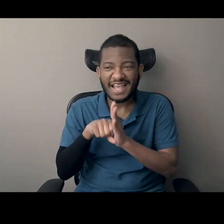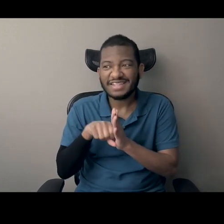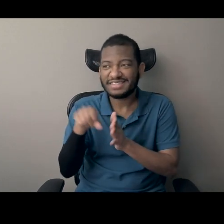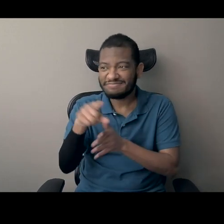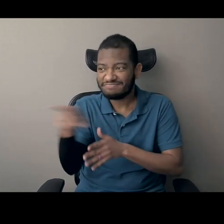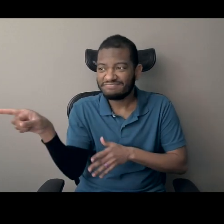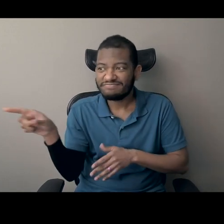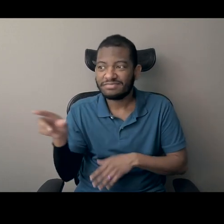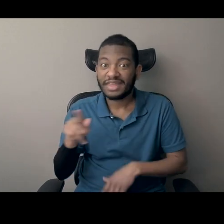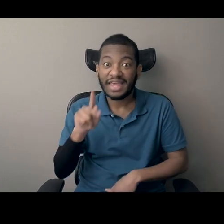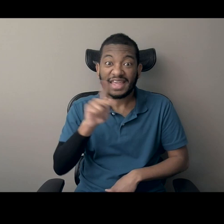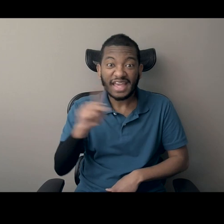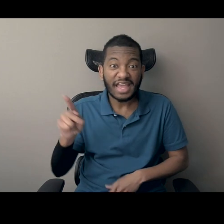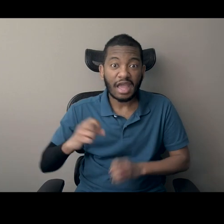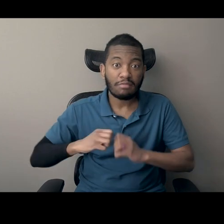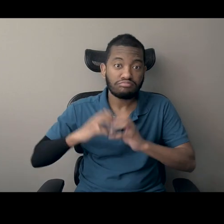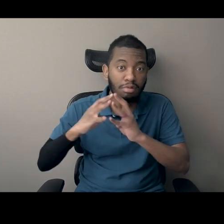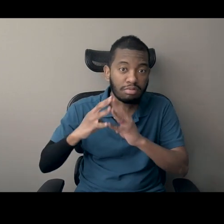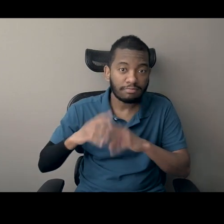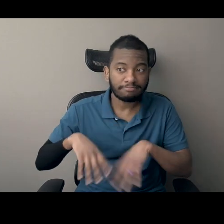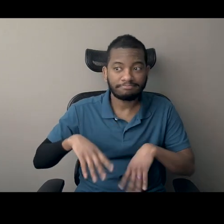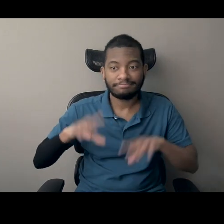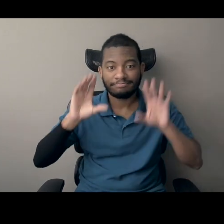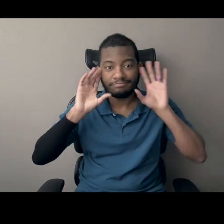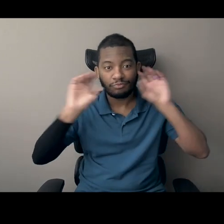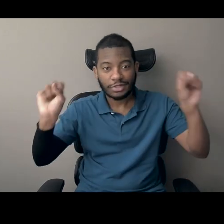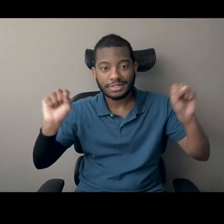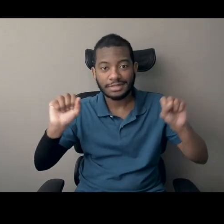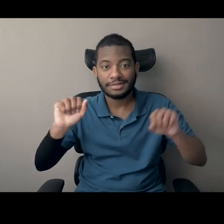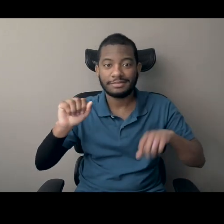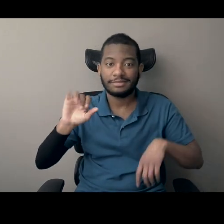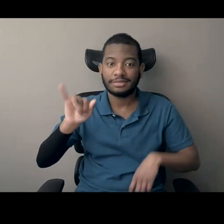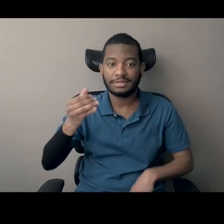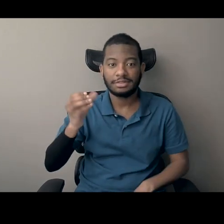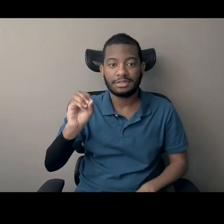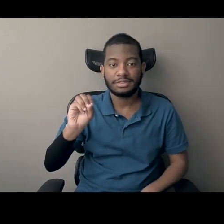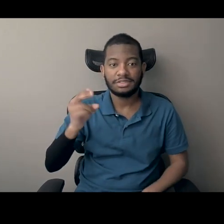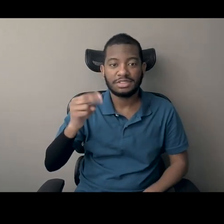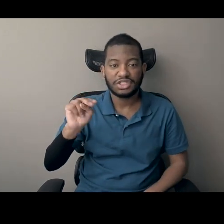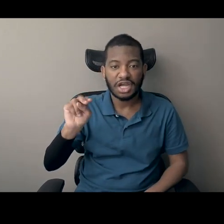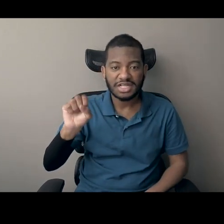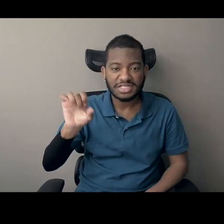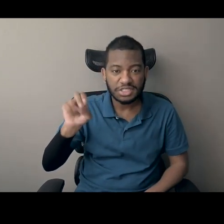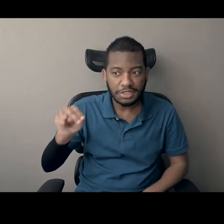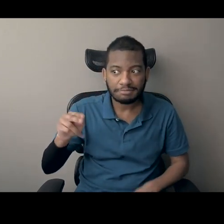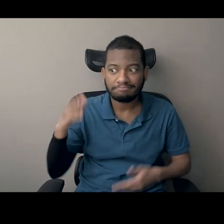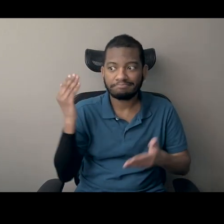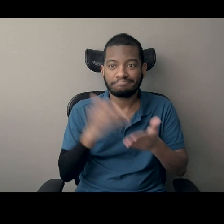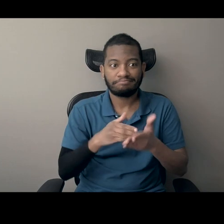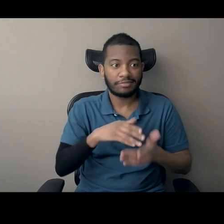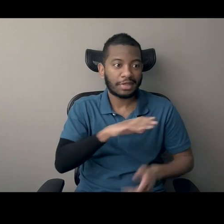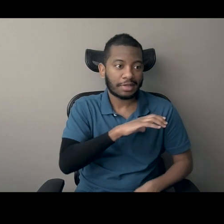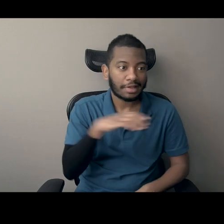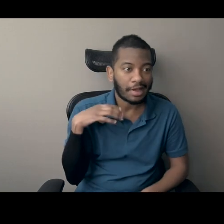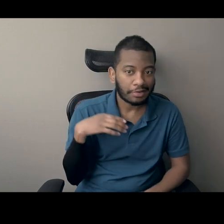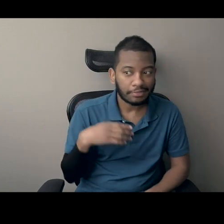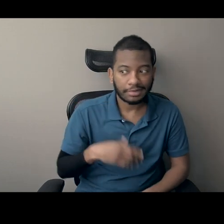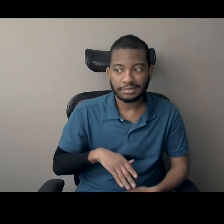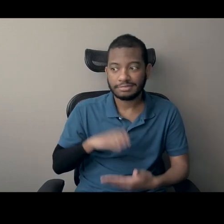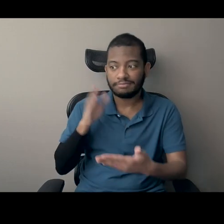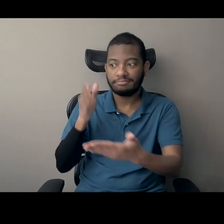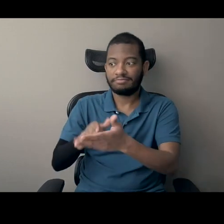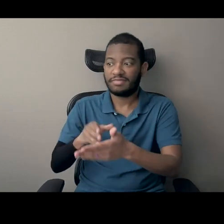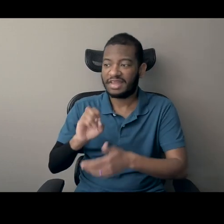KKK, President Andrew Johnson versus Congress versus ex-Confederates, and how will these groups reunify the country,